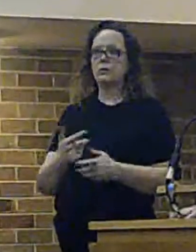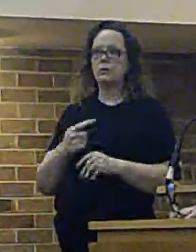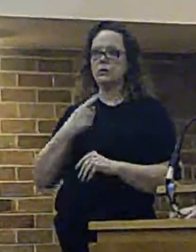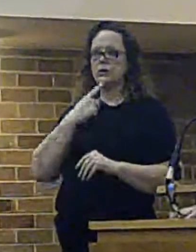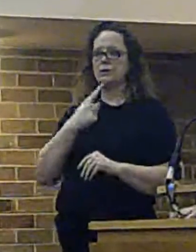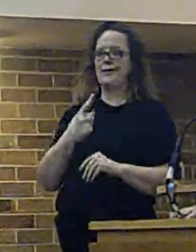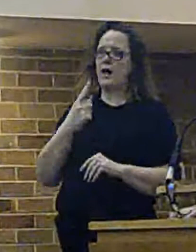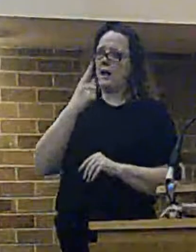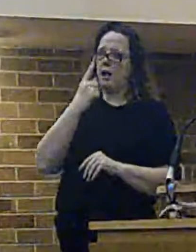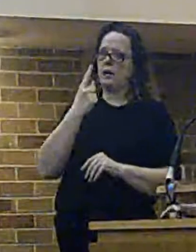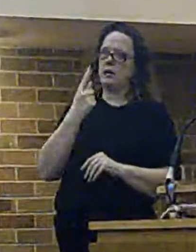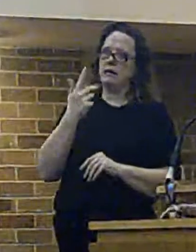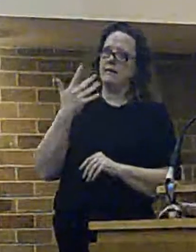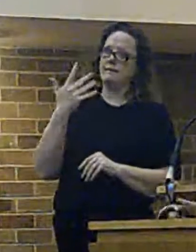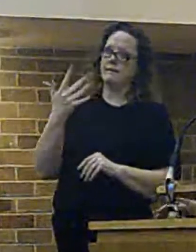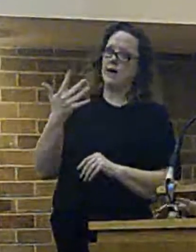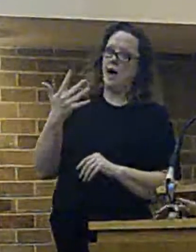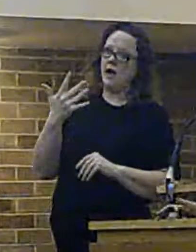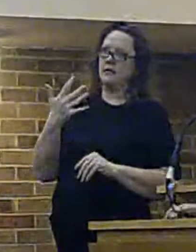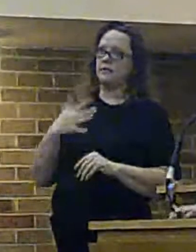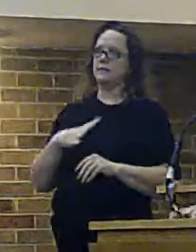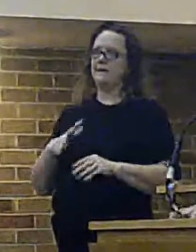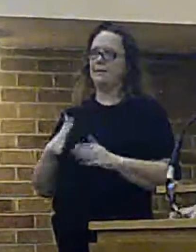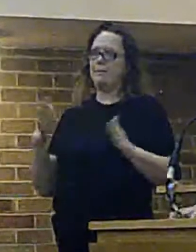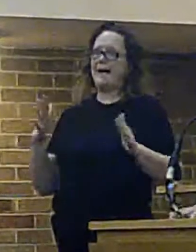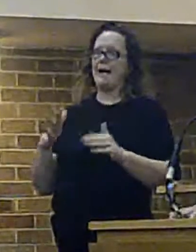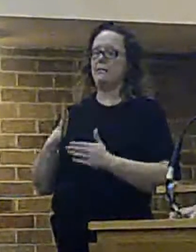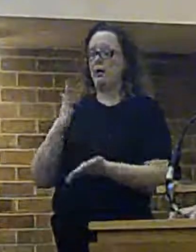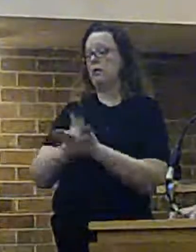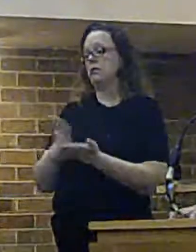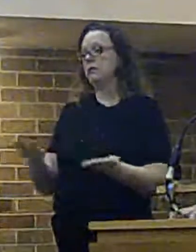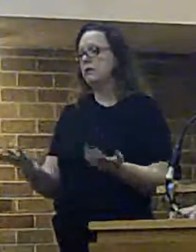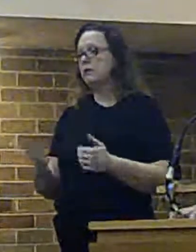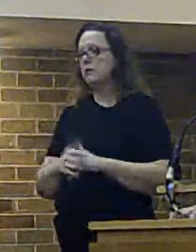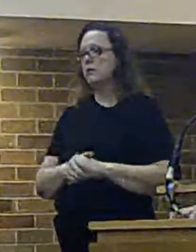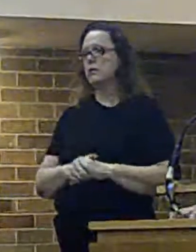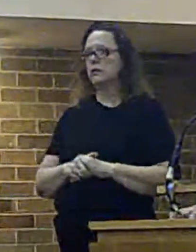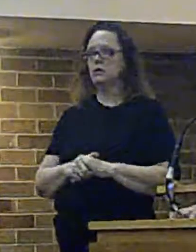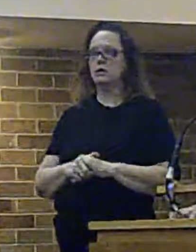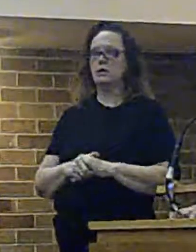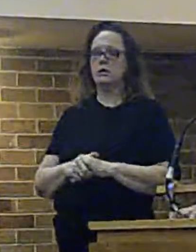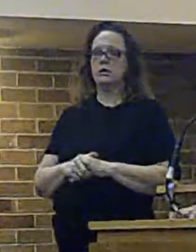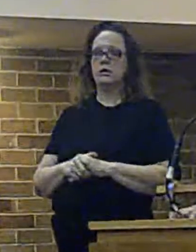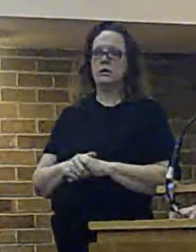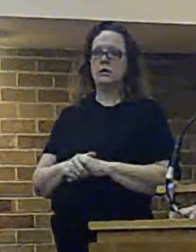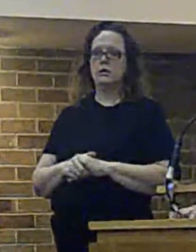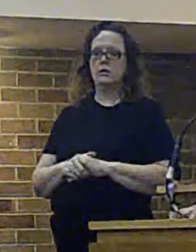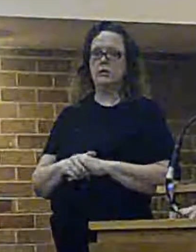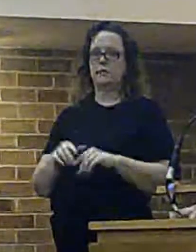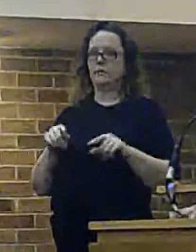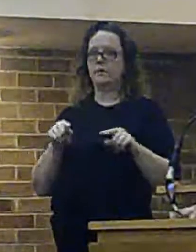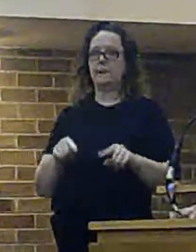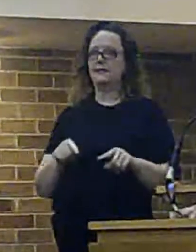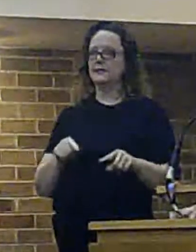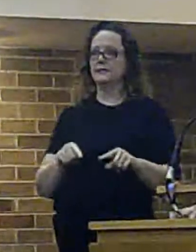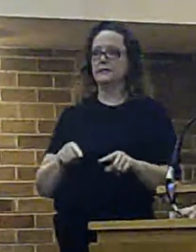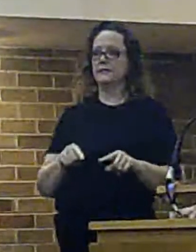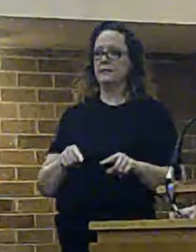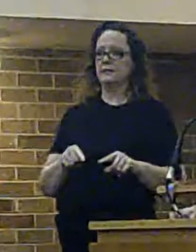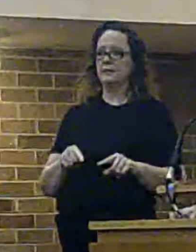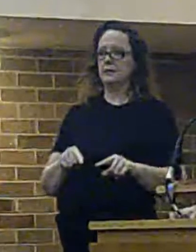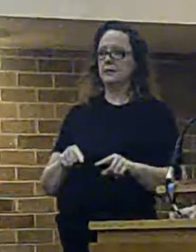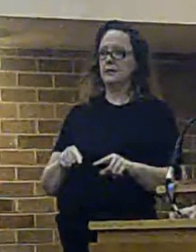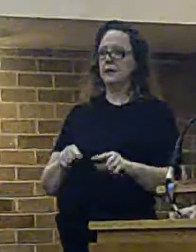five people. It doesn't need to be big, and that's true. To be clear, it is not, this would not be a